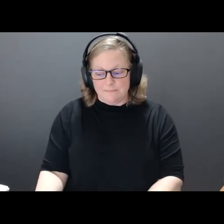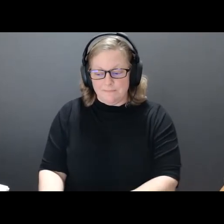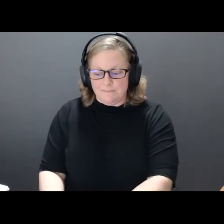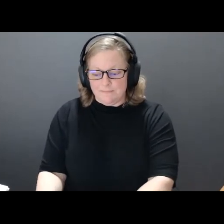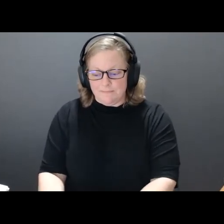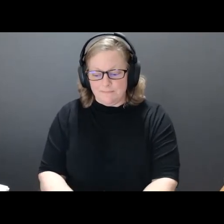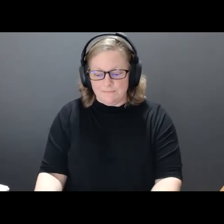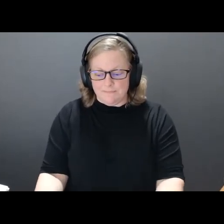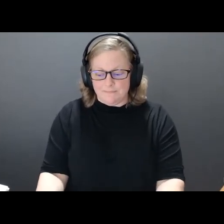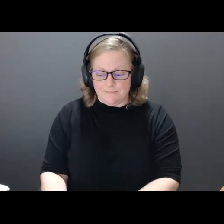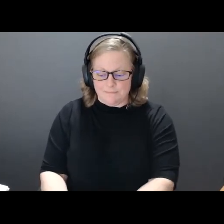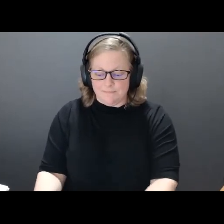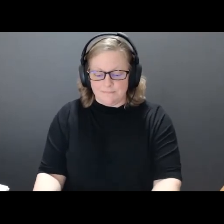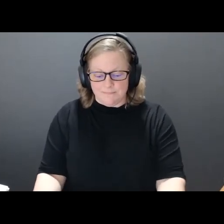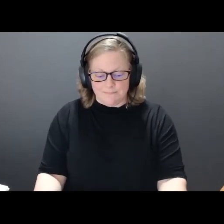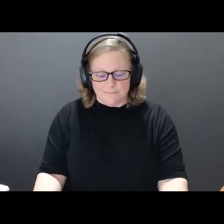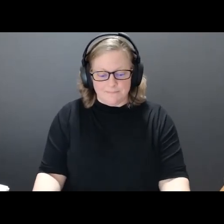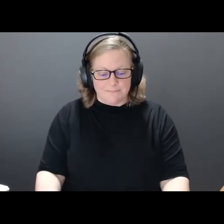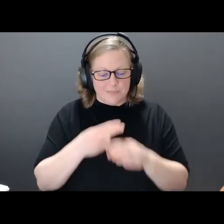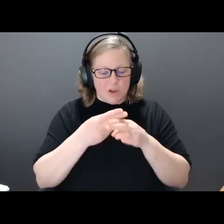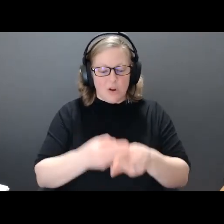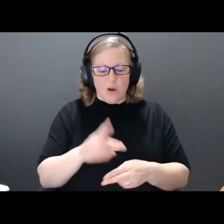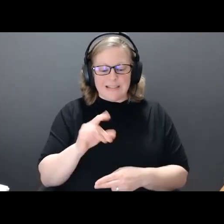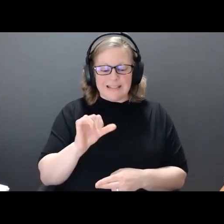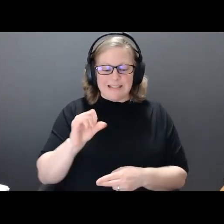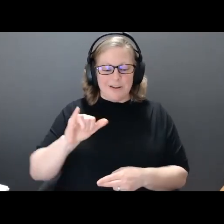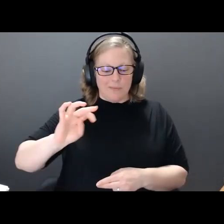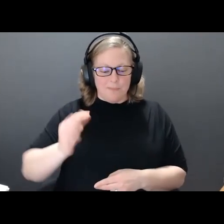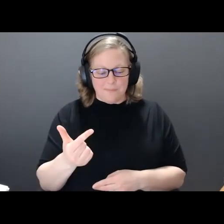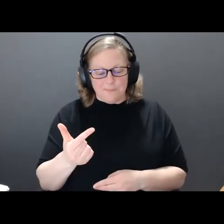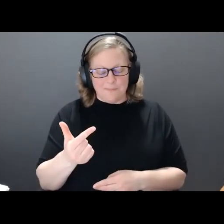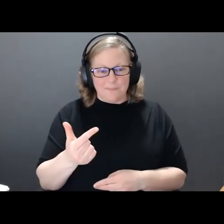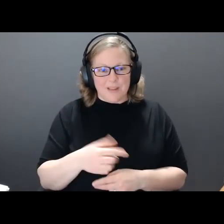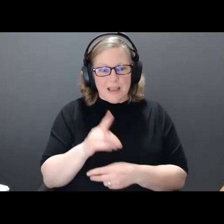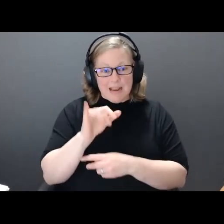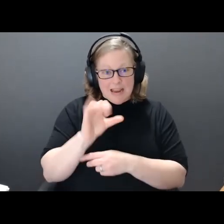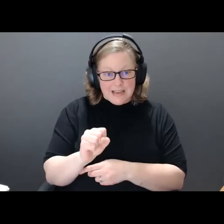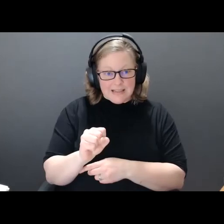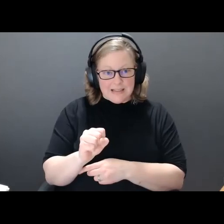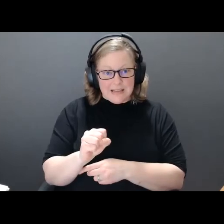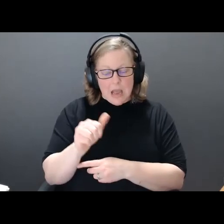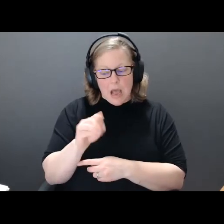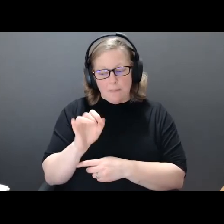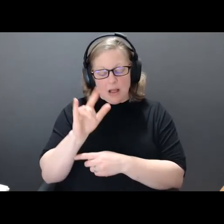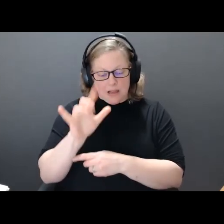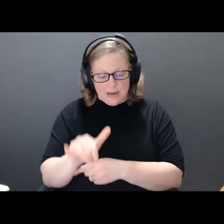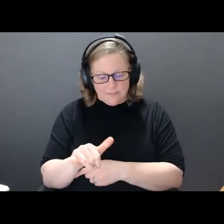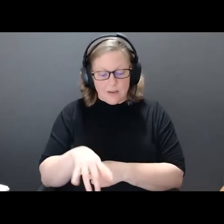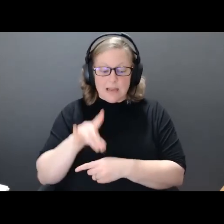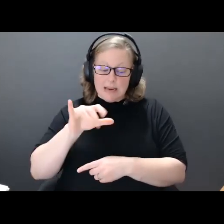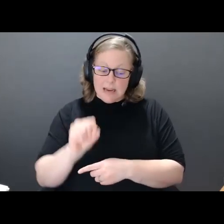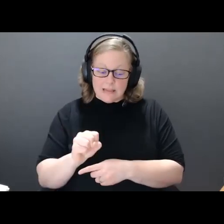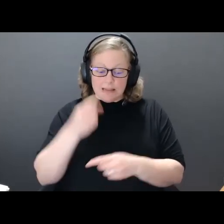And this poem is called Dissing. Dis-ability. Dis-agree.